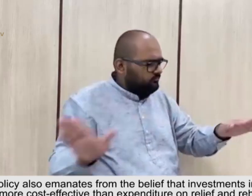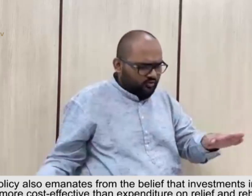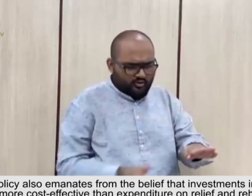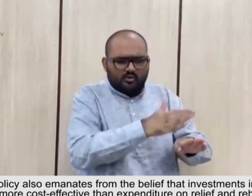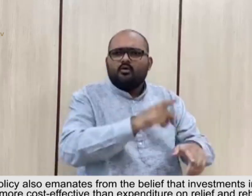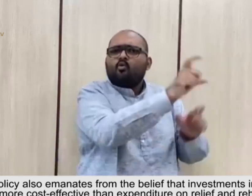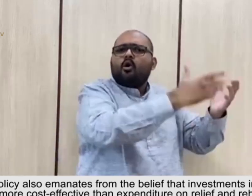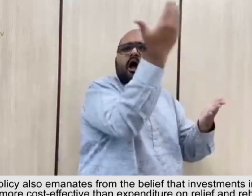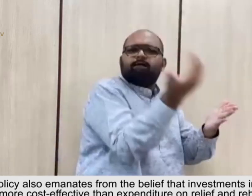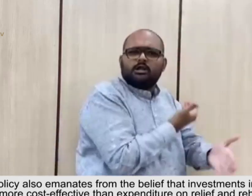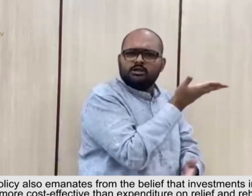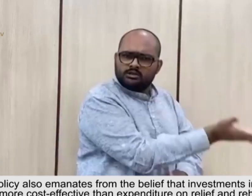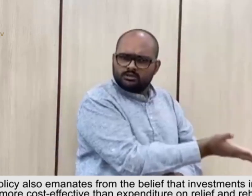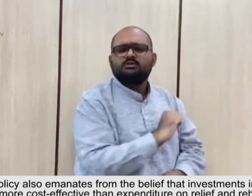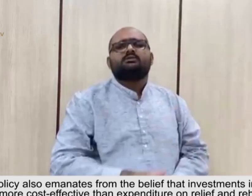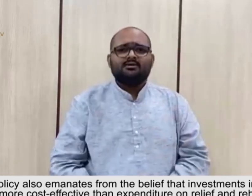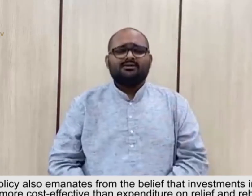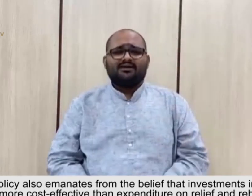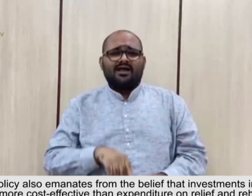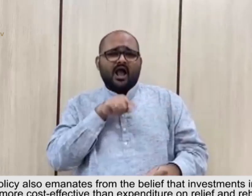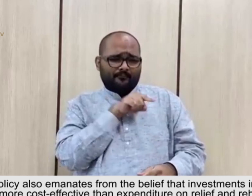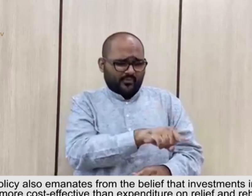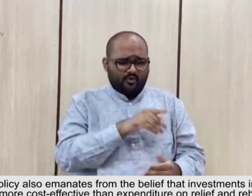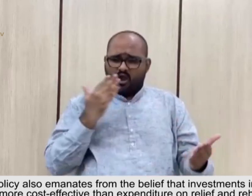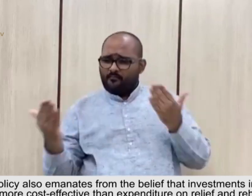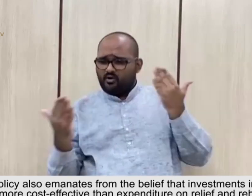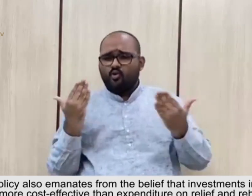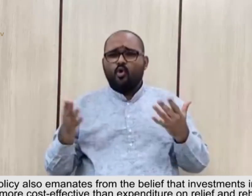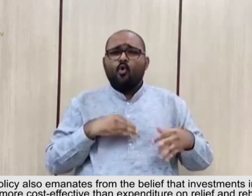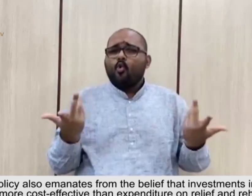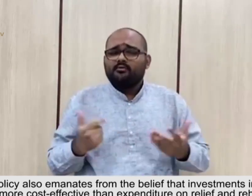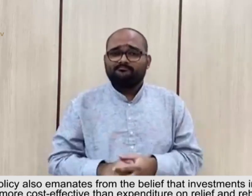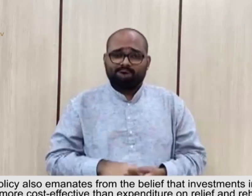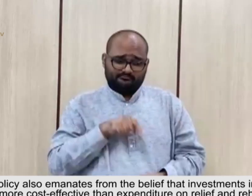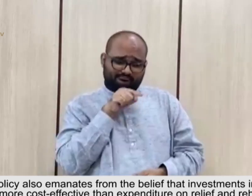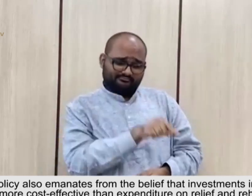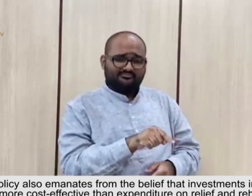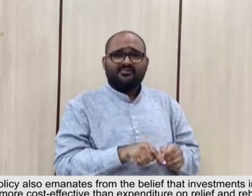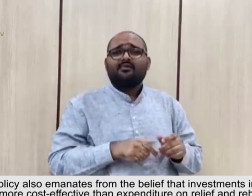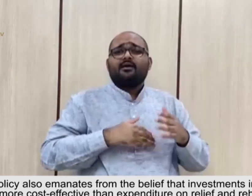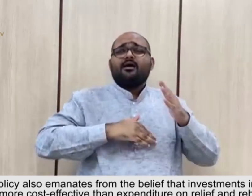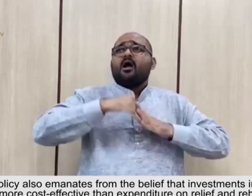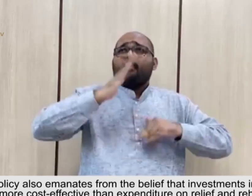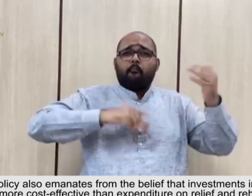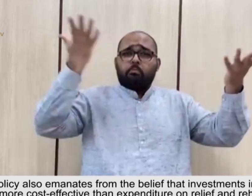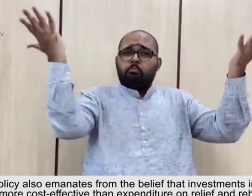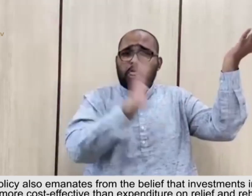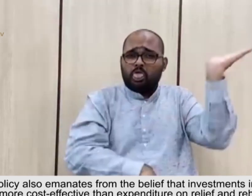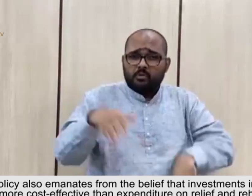from the belief that investments in mitigation are much more cost-effective